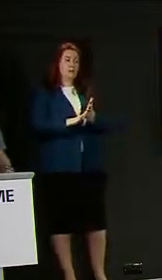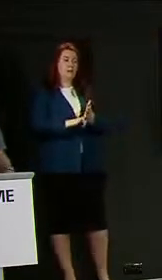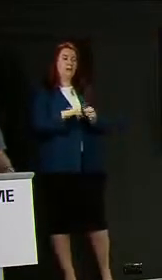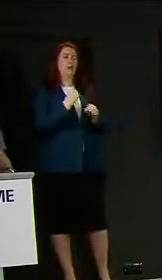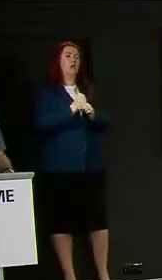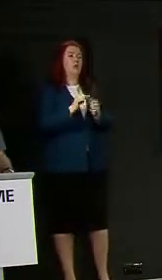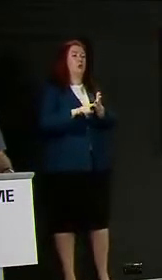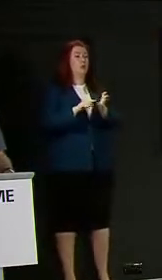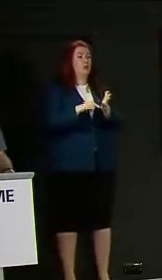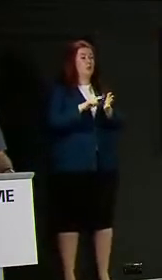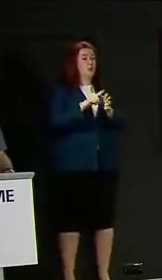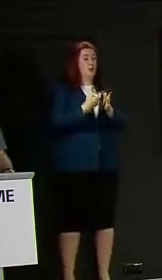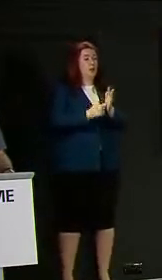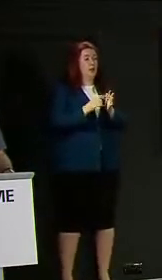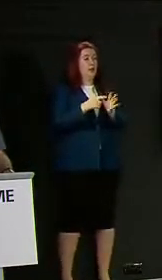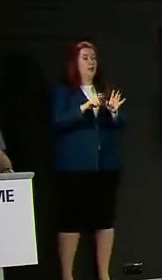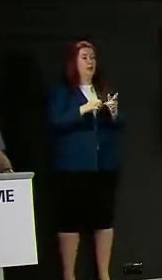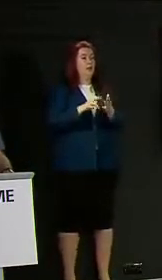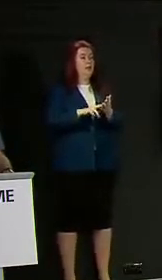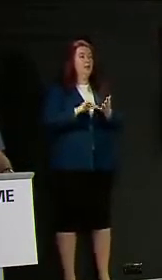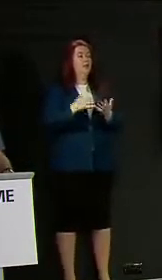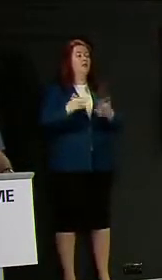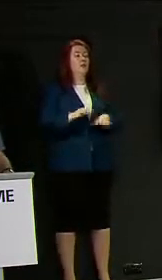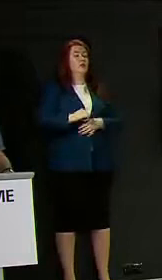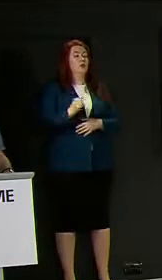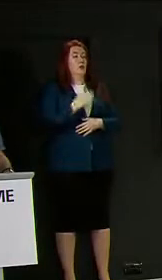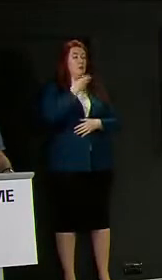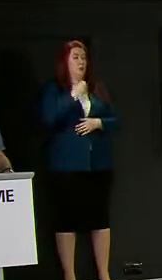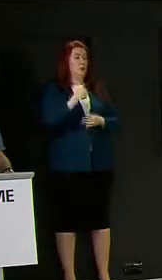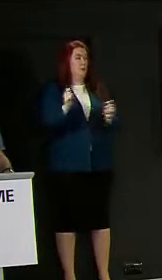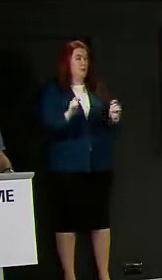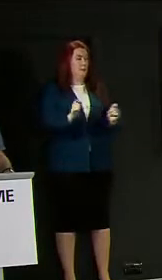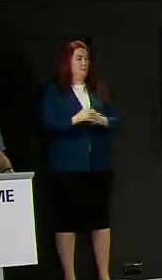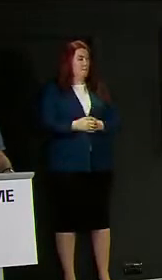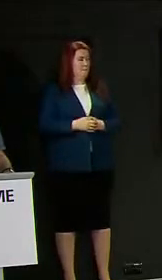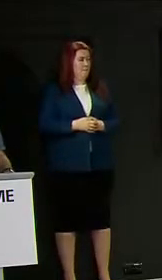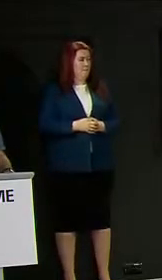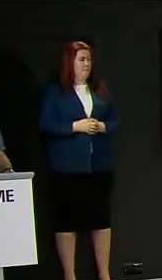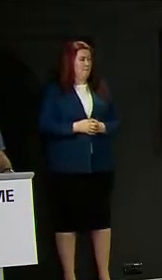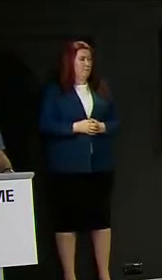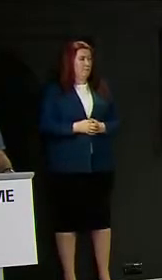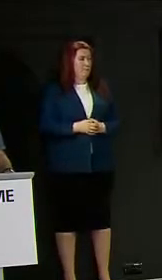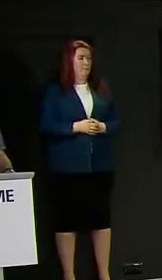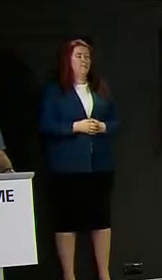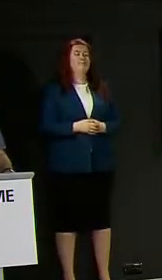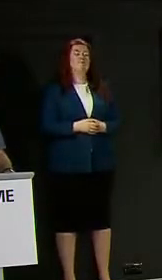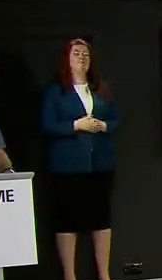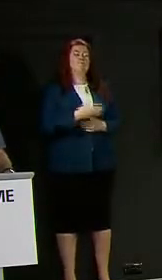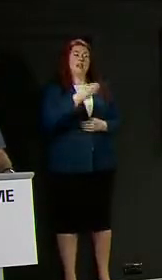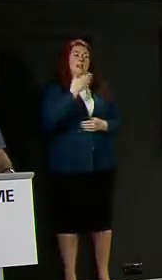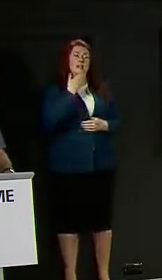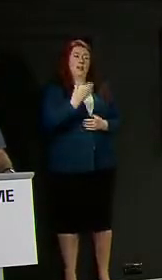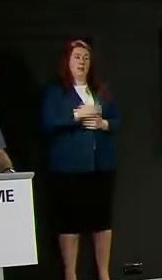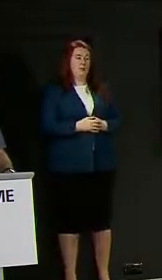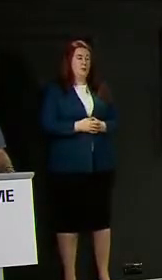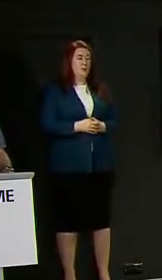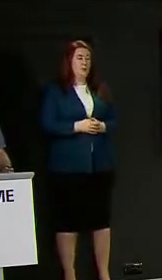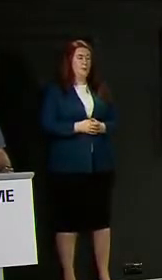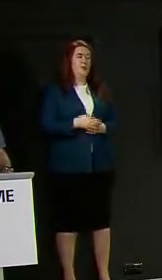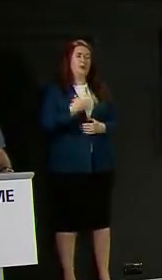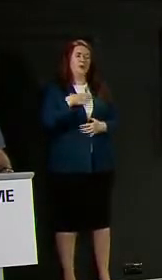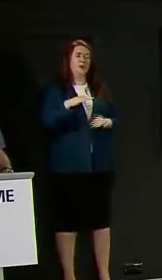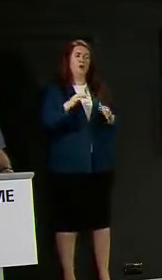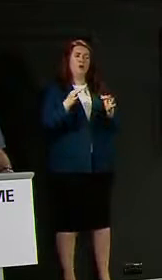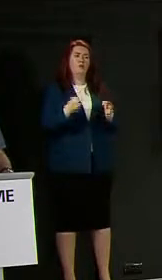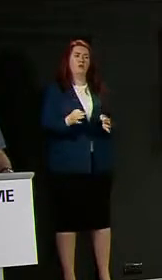Gertzianis from the Scotsman thank you cabinet secretary can I first confirm with professor